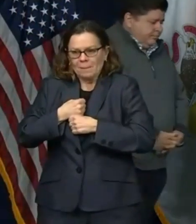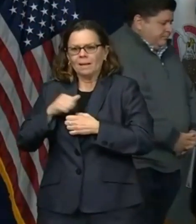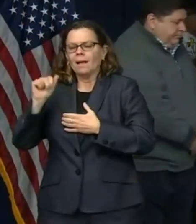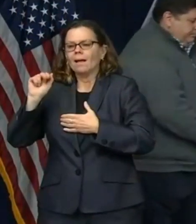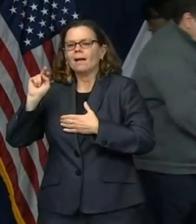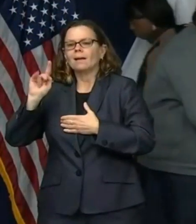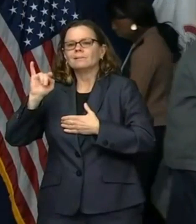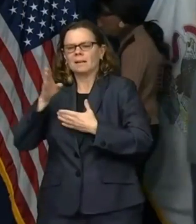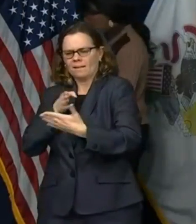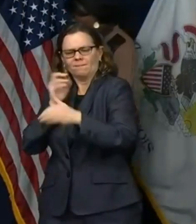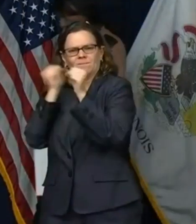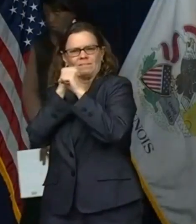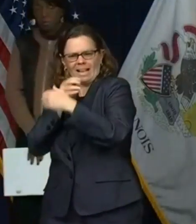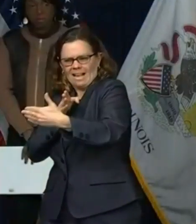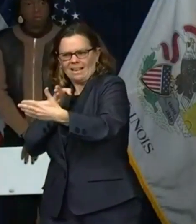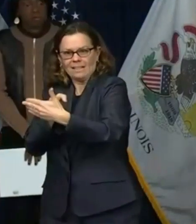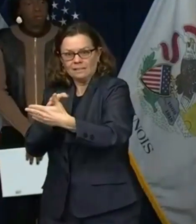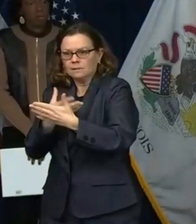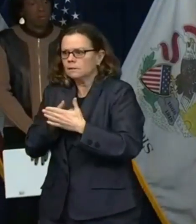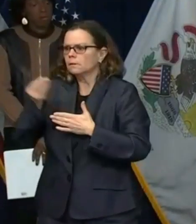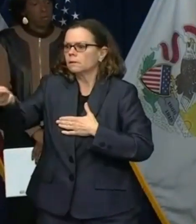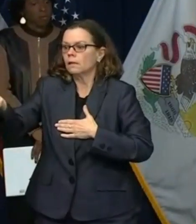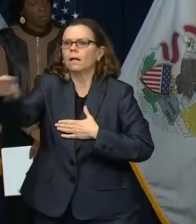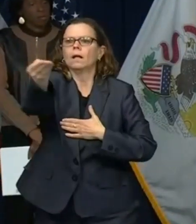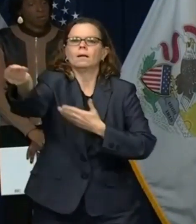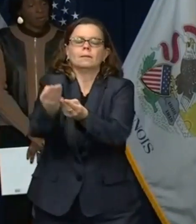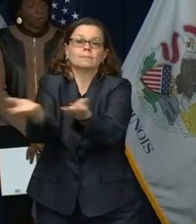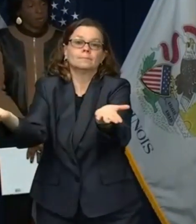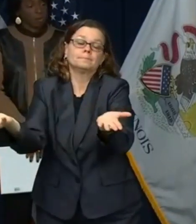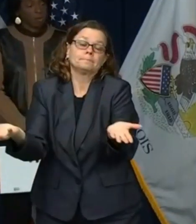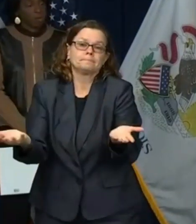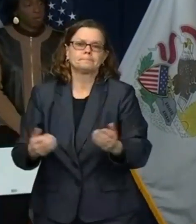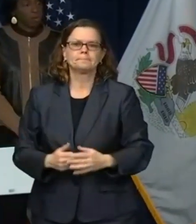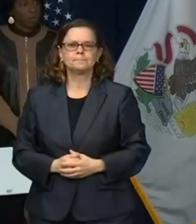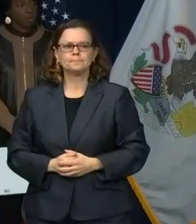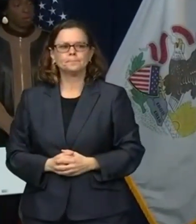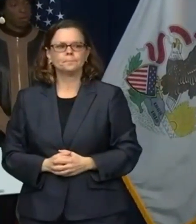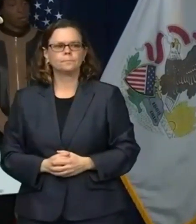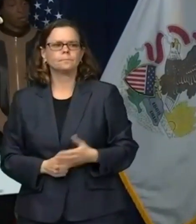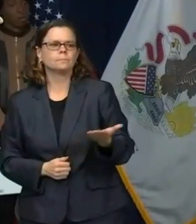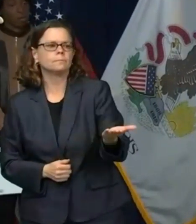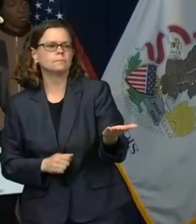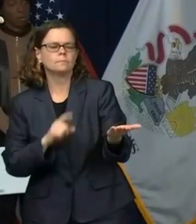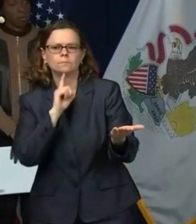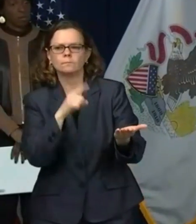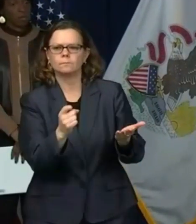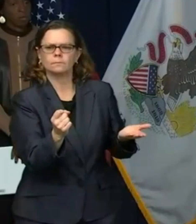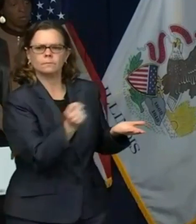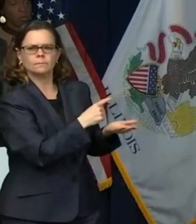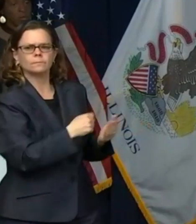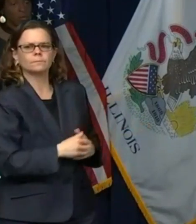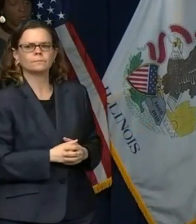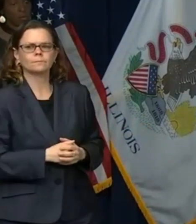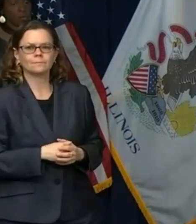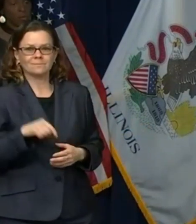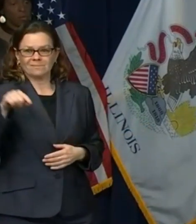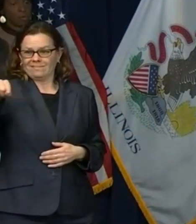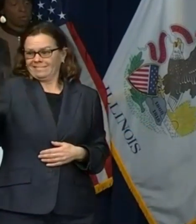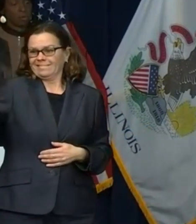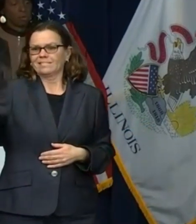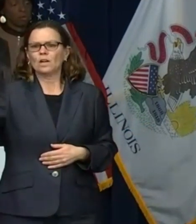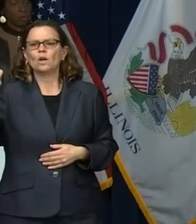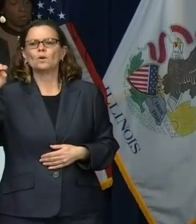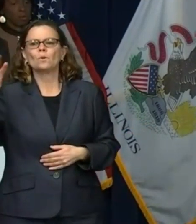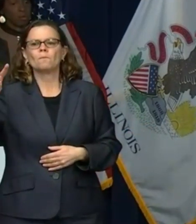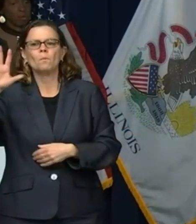Illinois Business Alliance is urging you to pull the graduated income tax off the November ballot, saying that business is being shut down now,